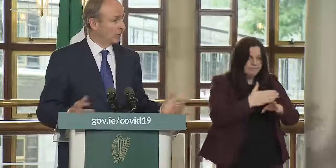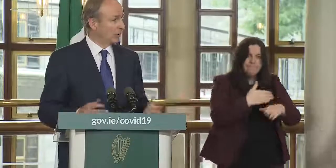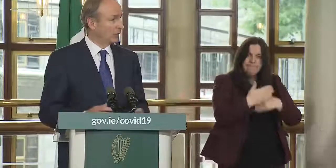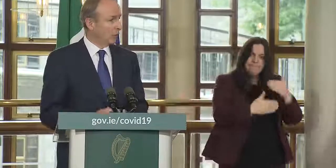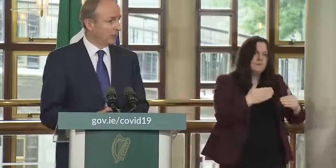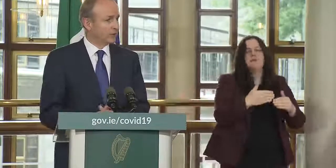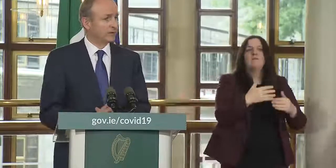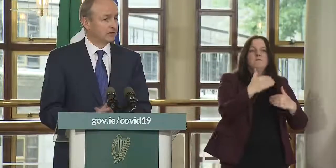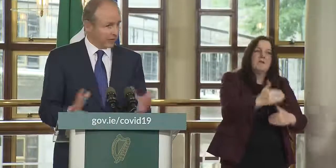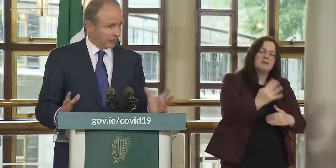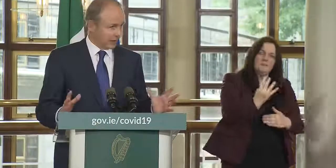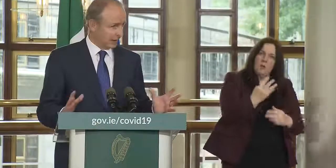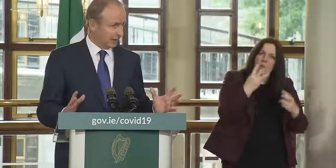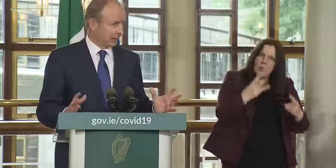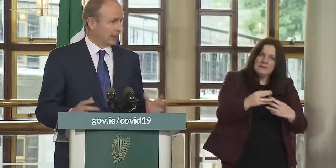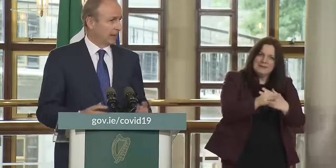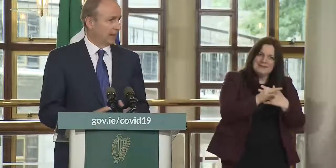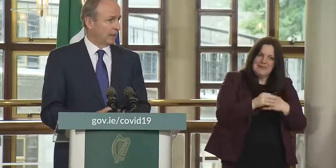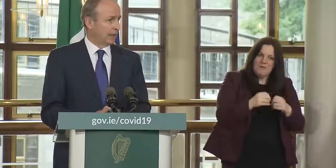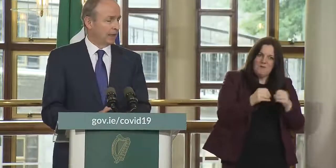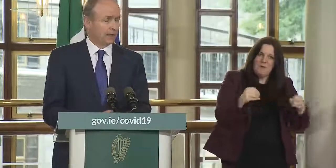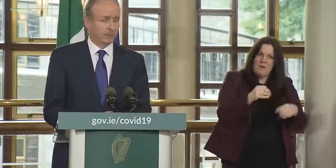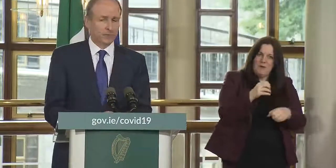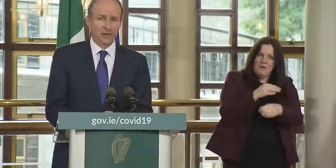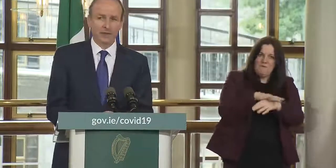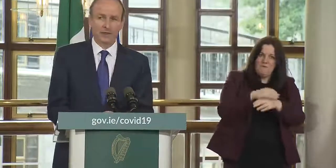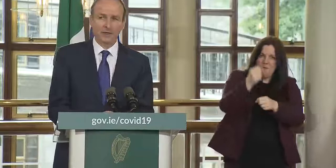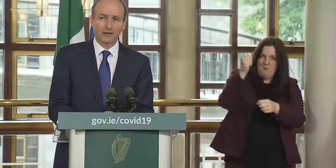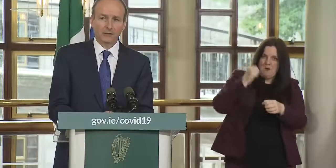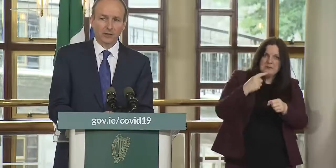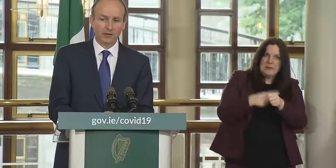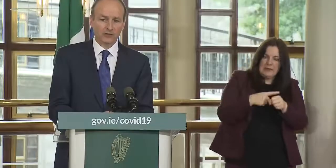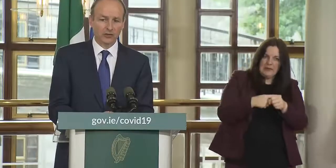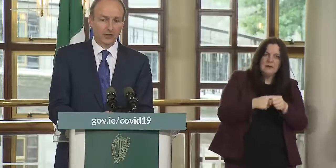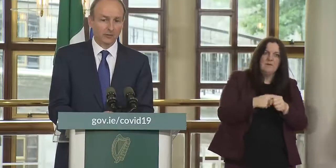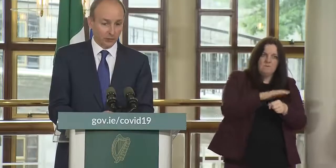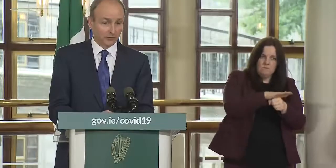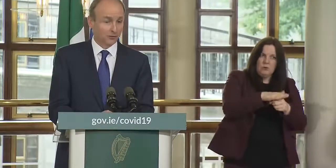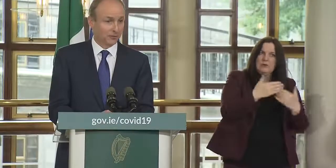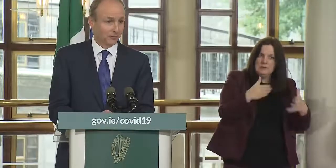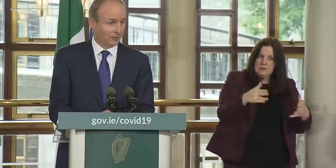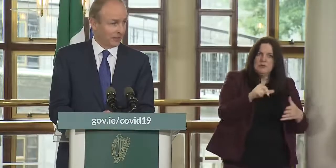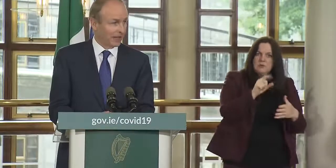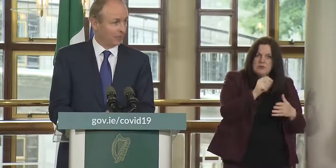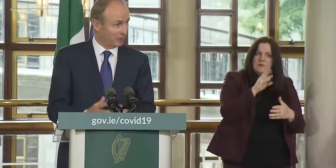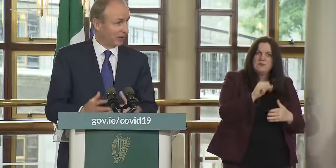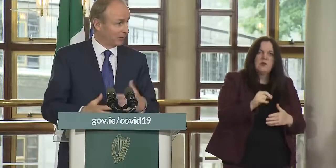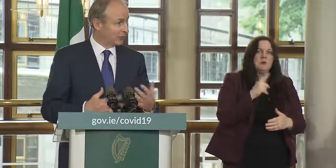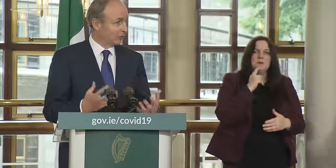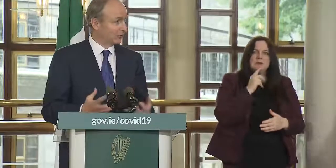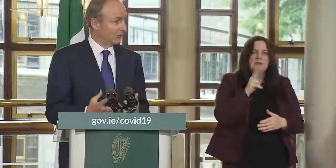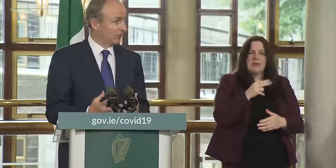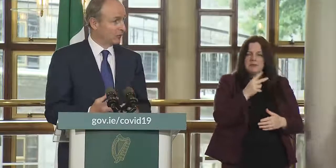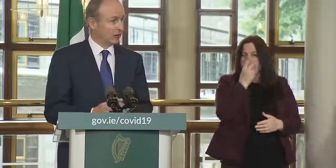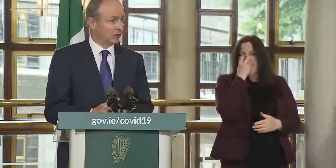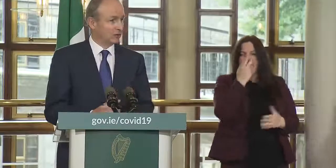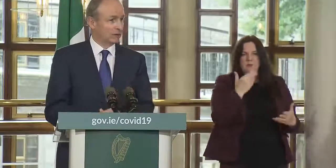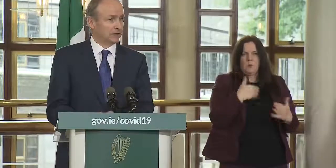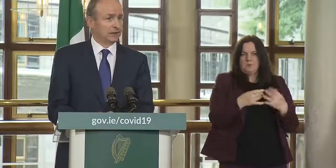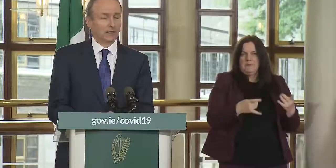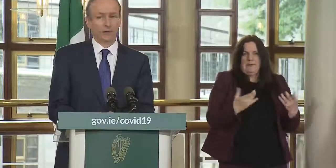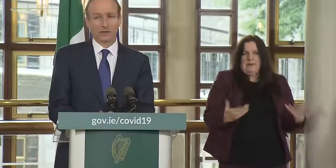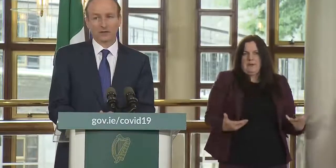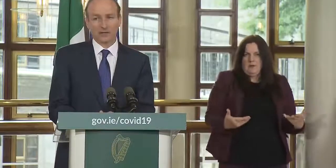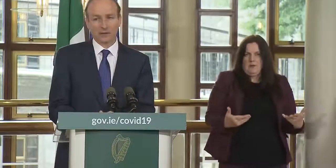pubs to to open safely uh on the 20th of july but we can't be blind to what's going on right